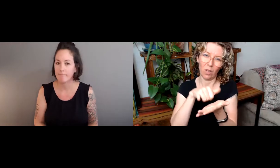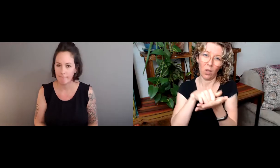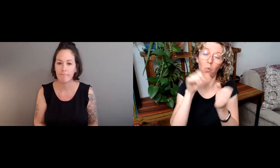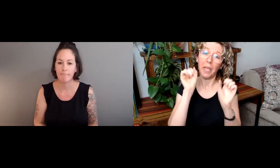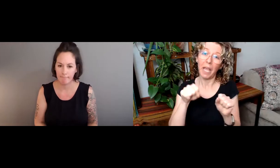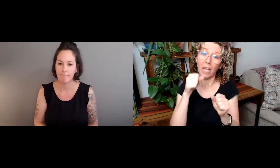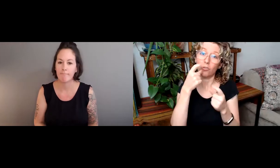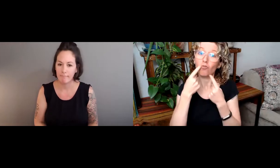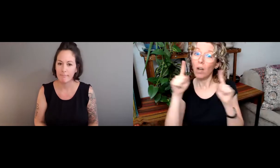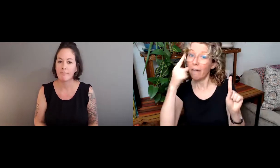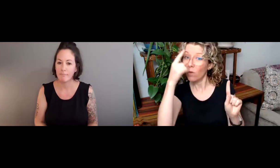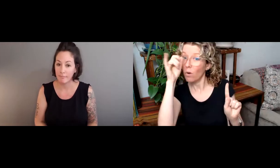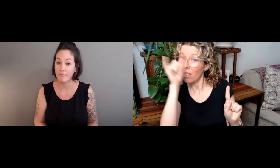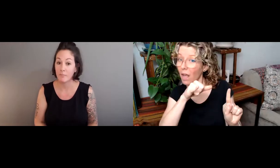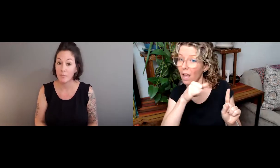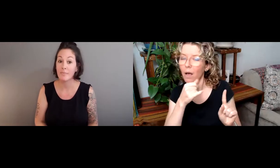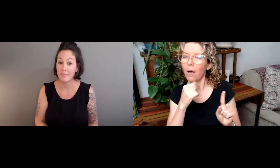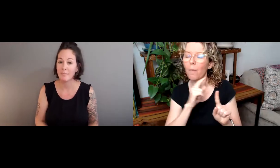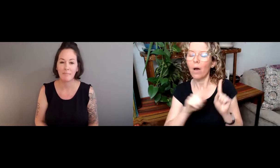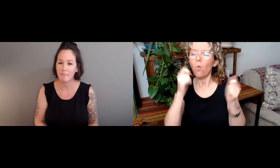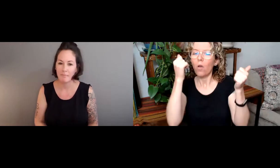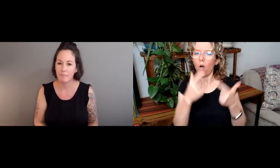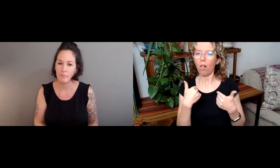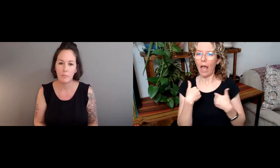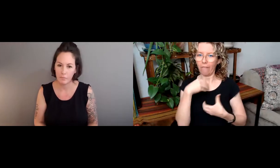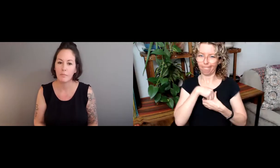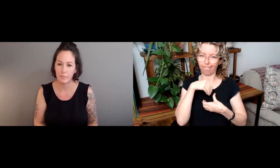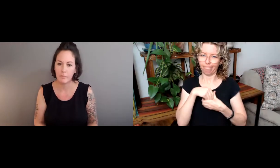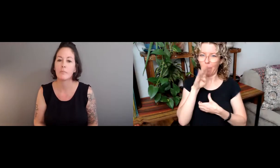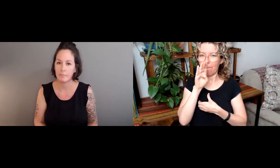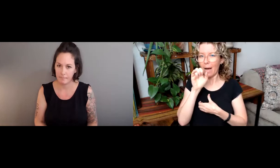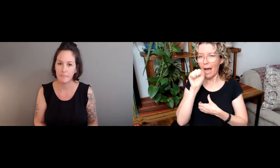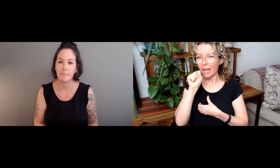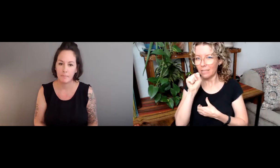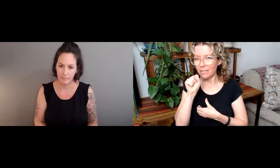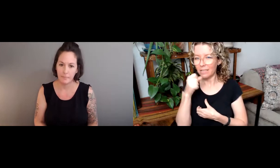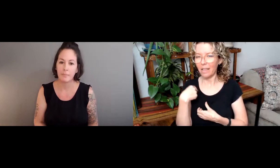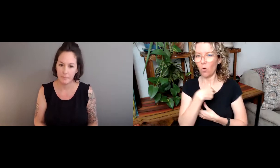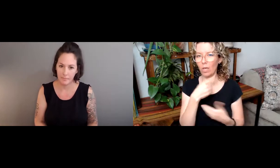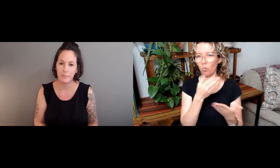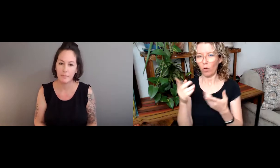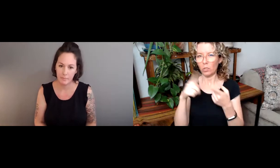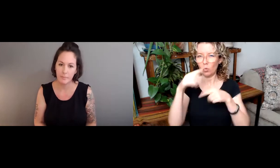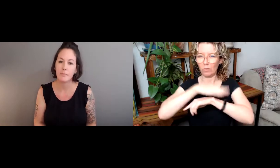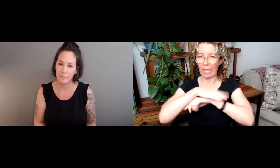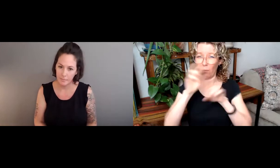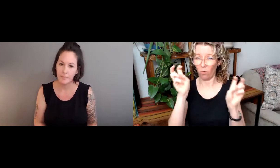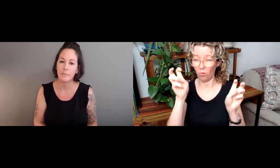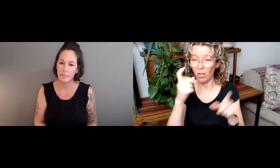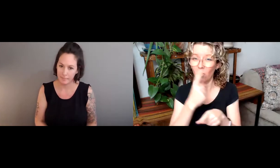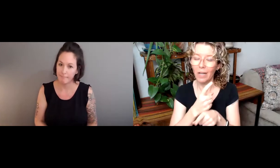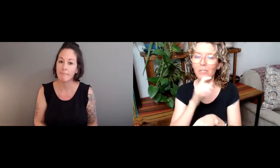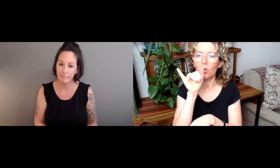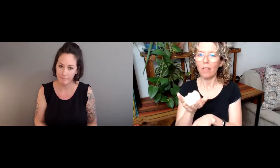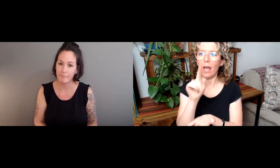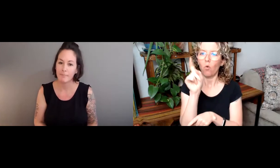neutral efforts and endeavors, but that's actually impossible despite how much we might strive to do that. Because we all